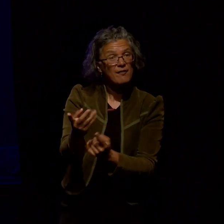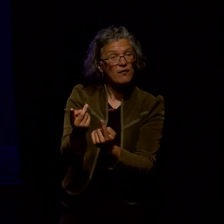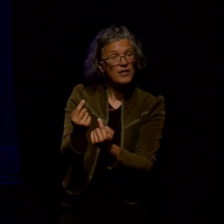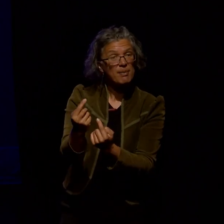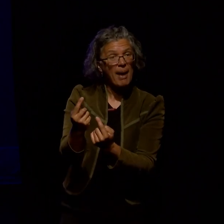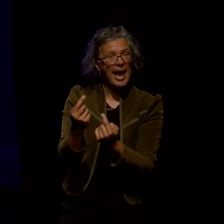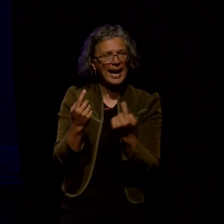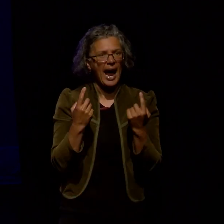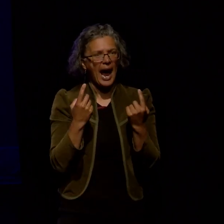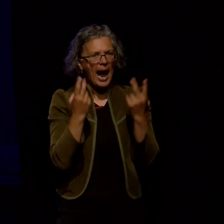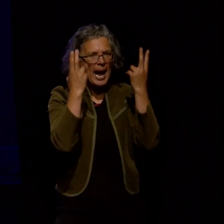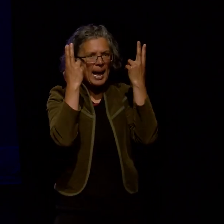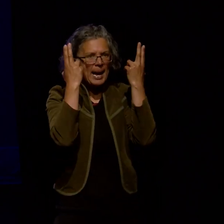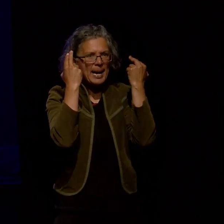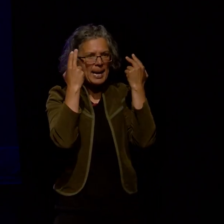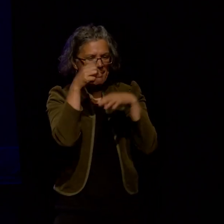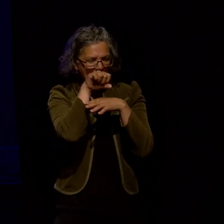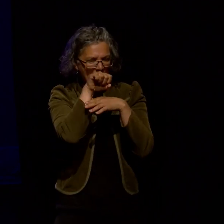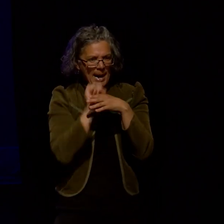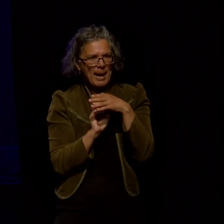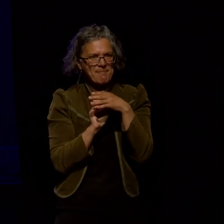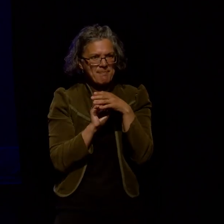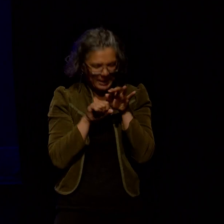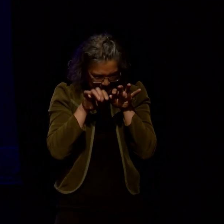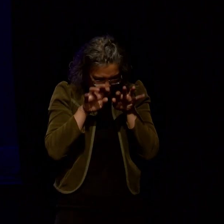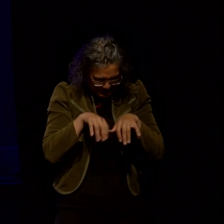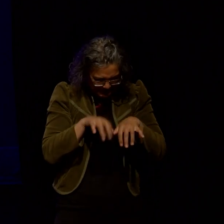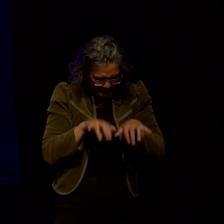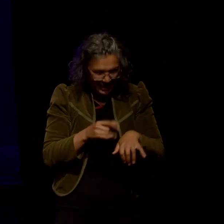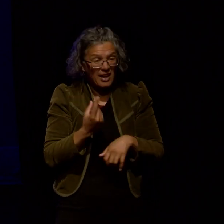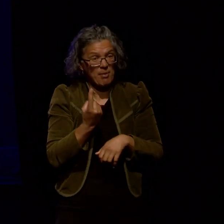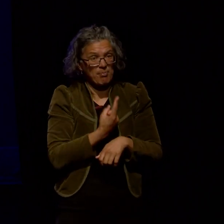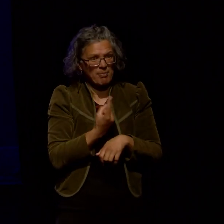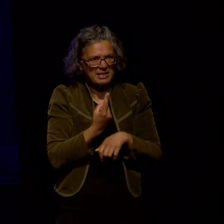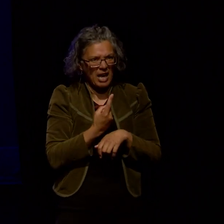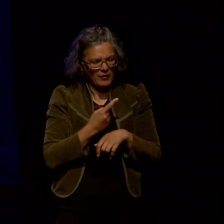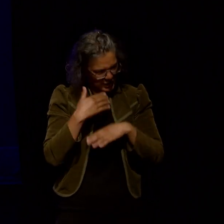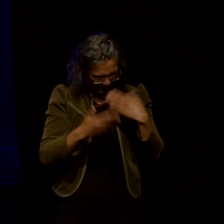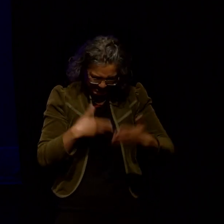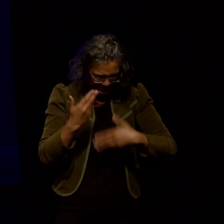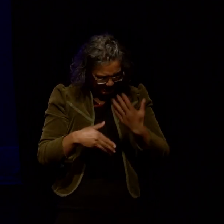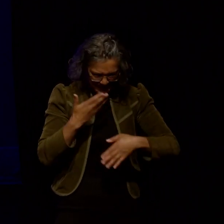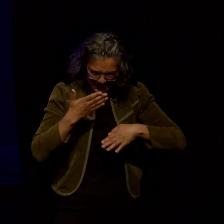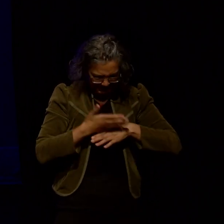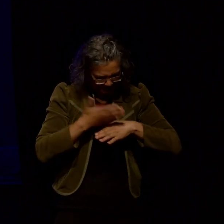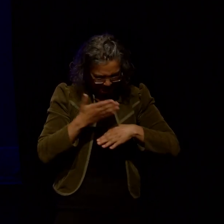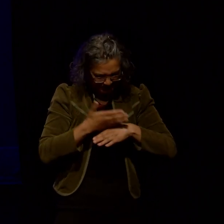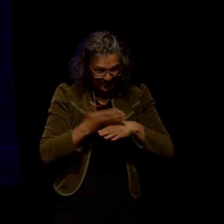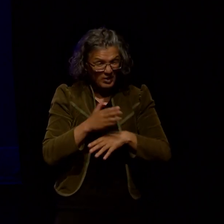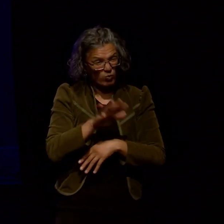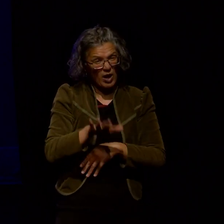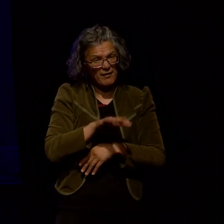and I pulled the project closer to me and I worked in near total isolation for about two years